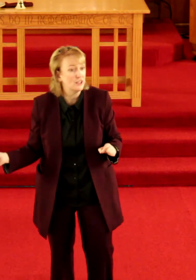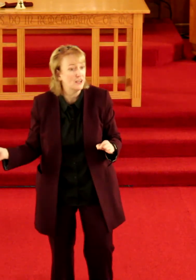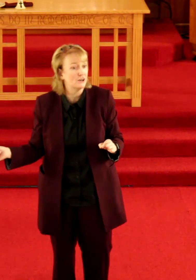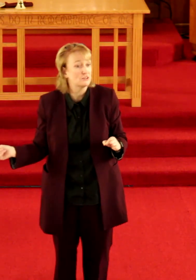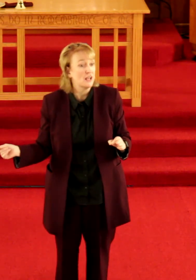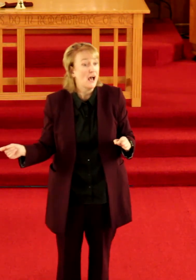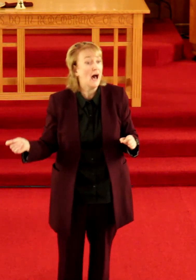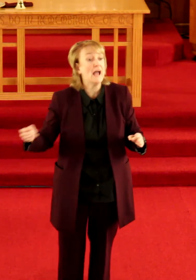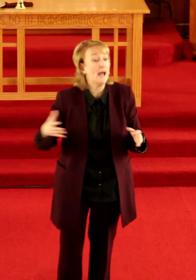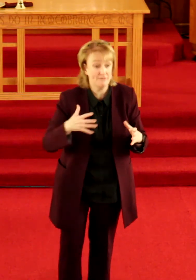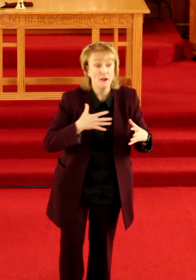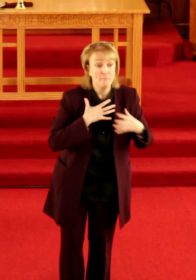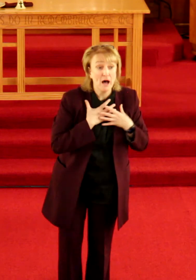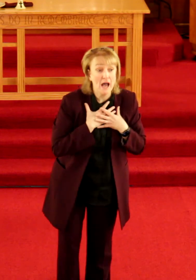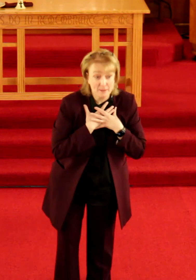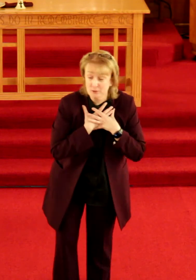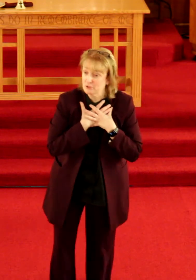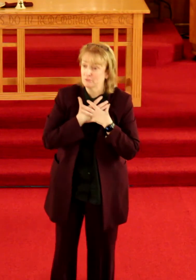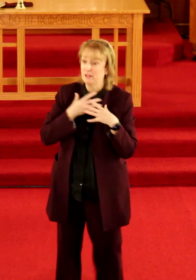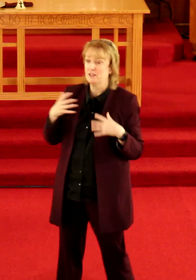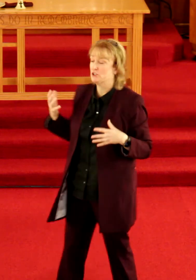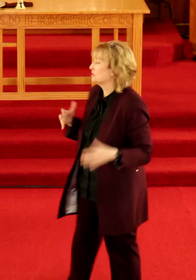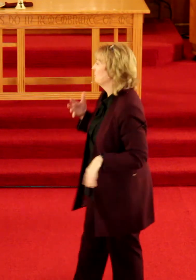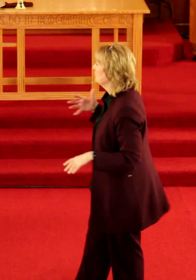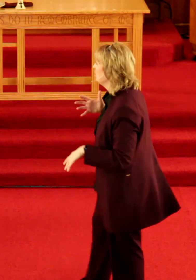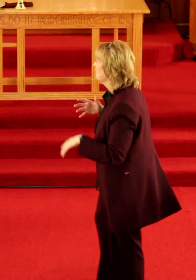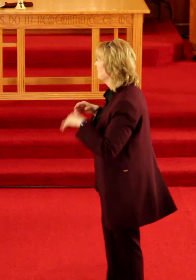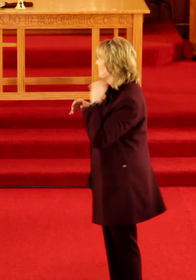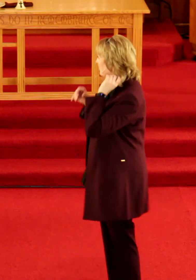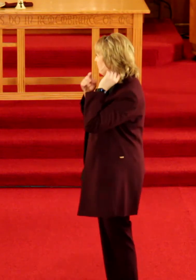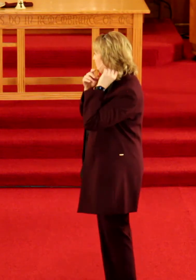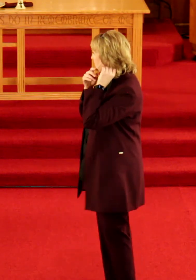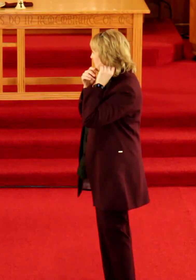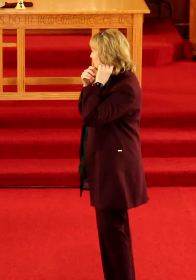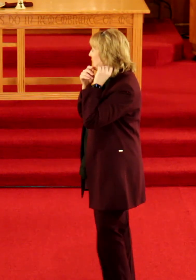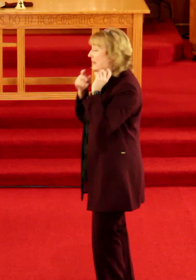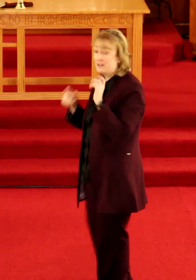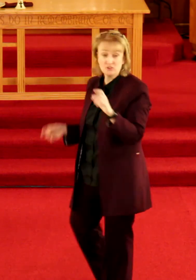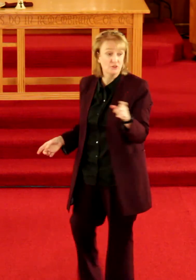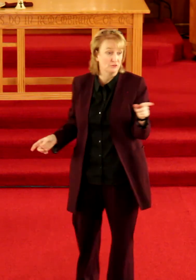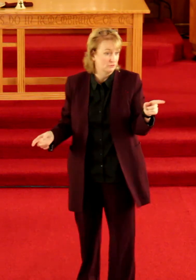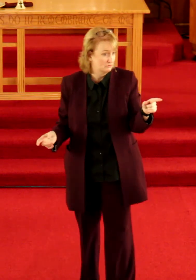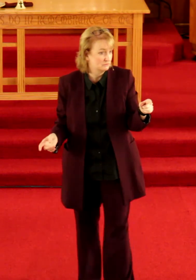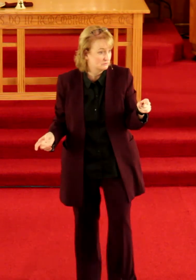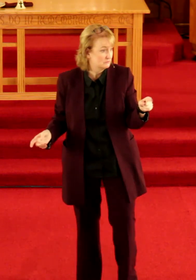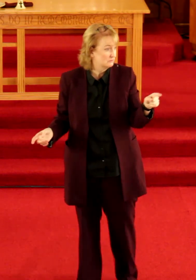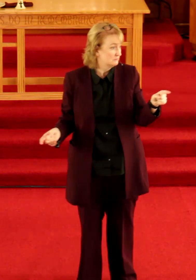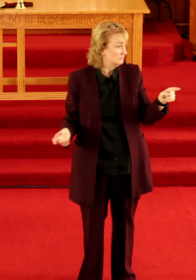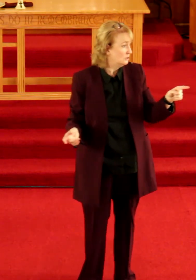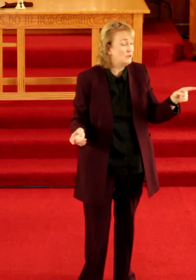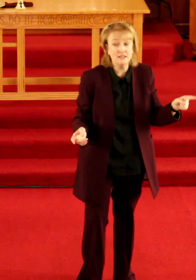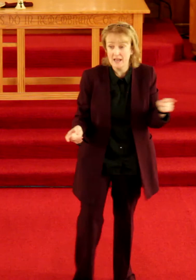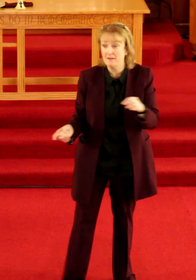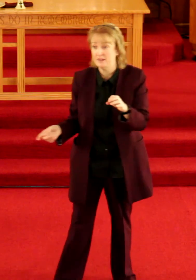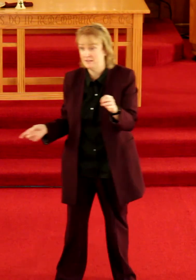years I have my personal relationship with Jesus well now that is true you need to have that